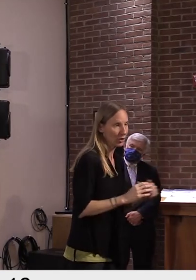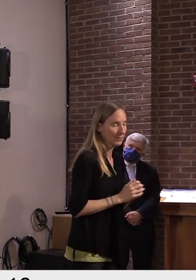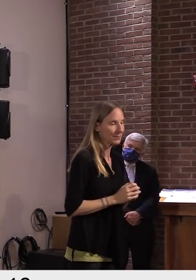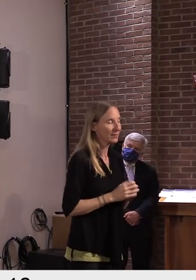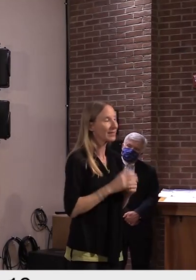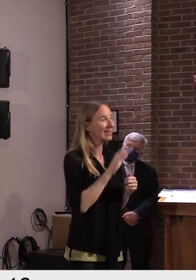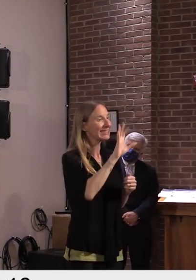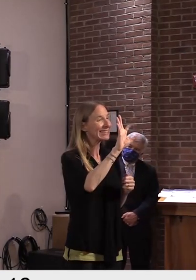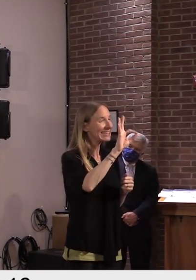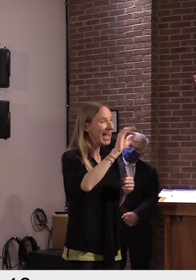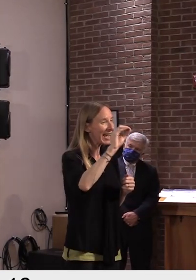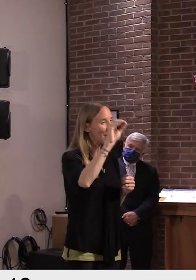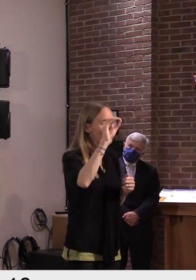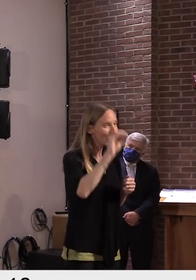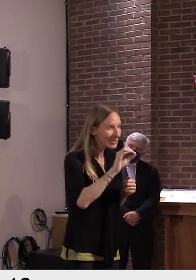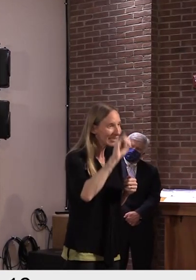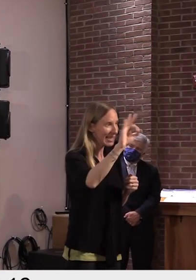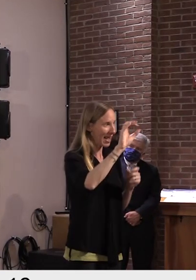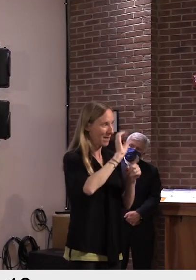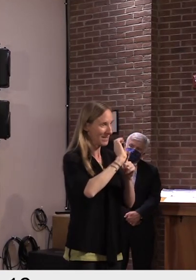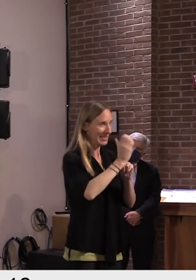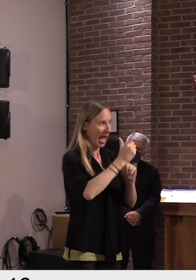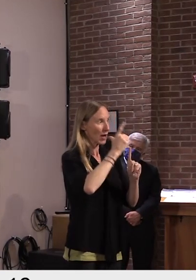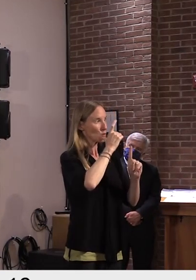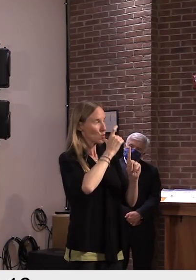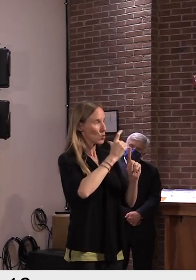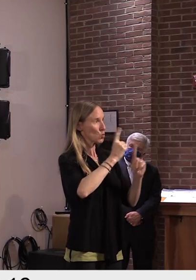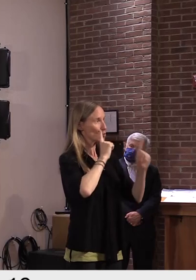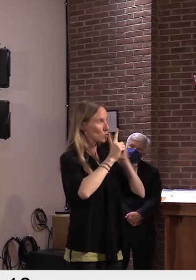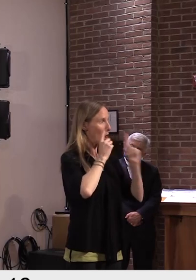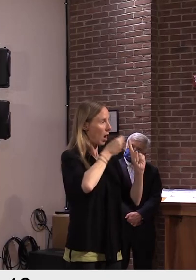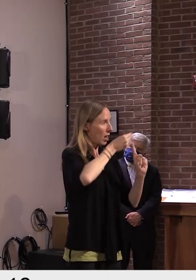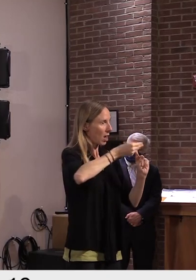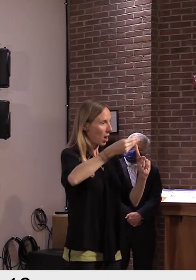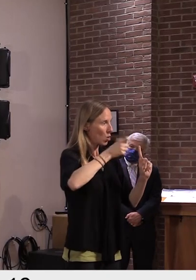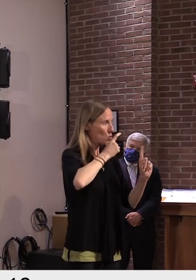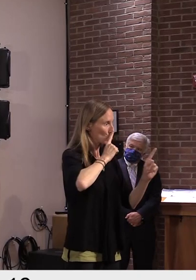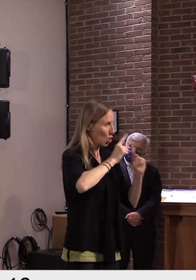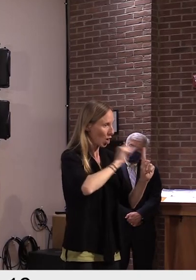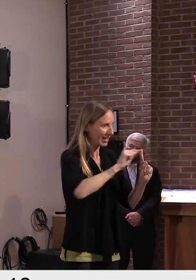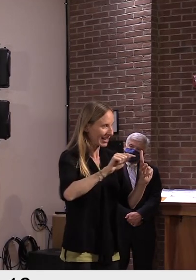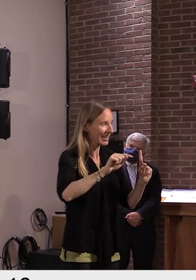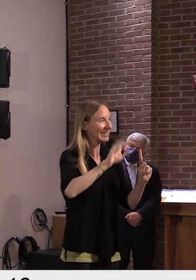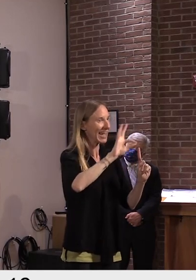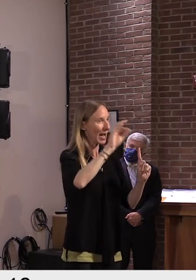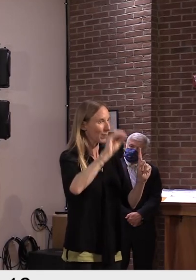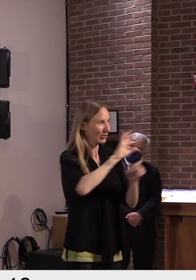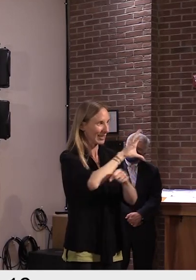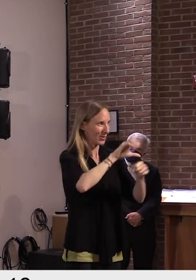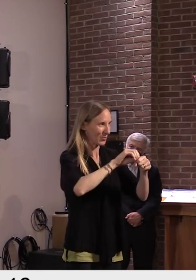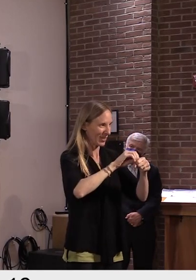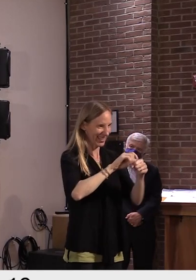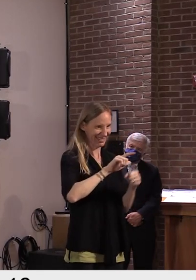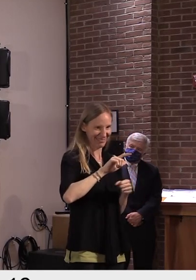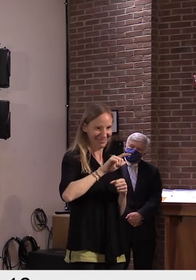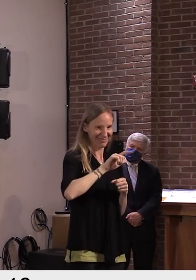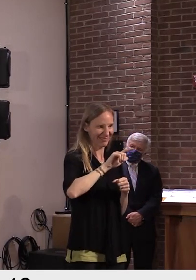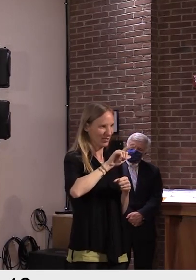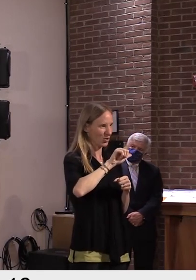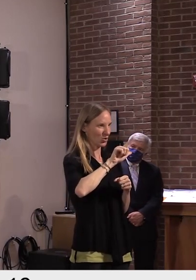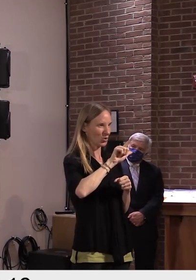90%, are interviewed within 24 hours. 96% within 48 hours.